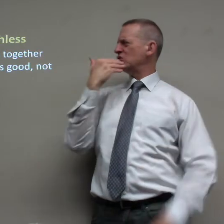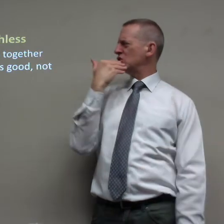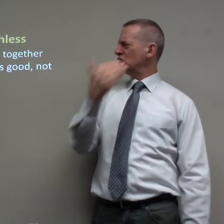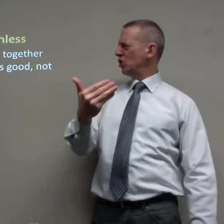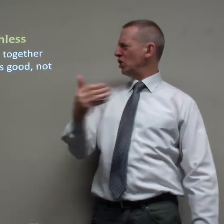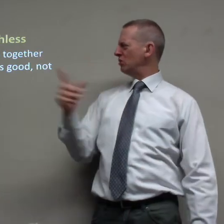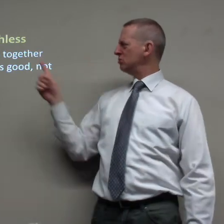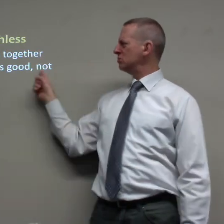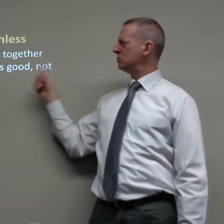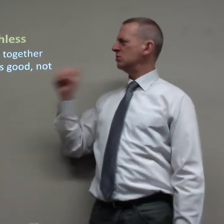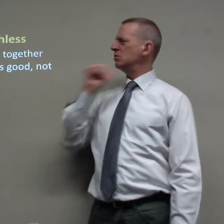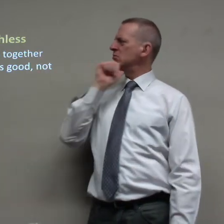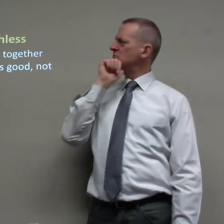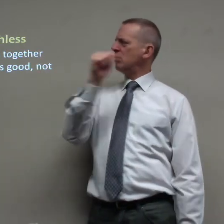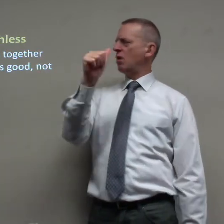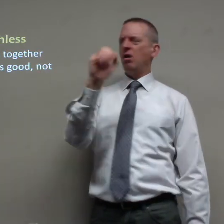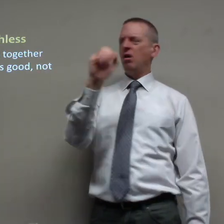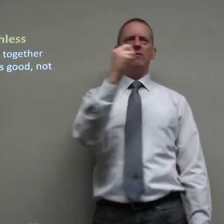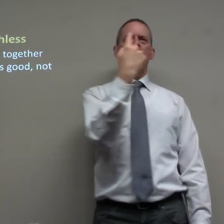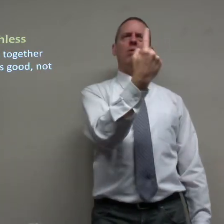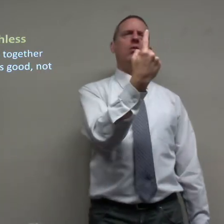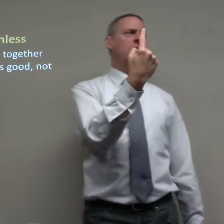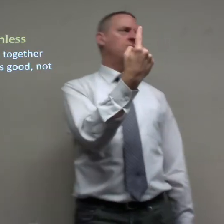no one does good not even one